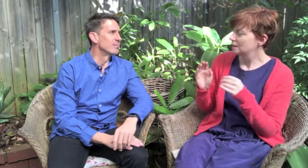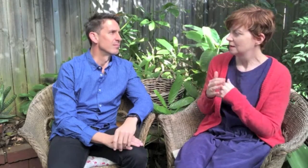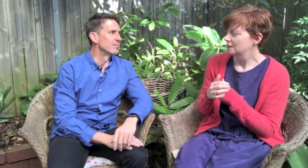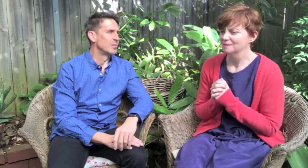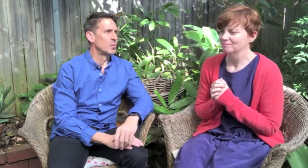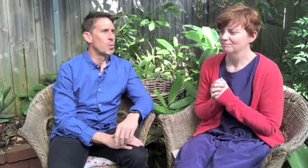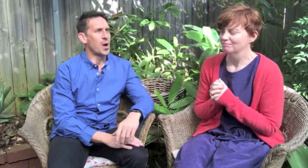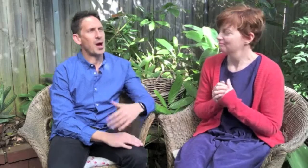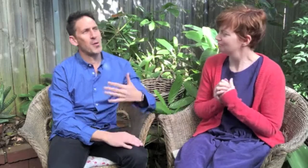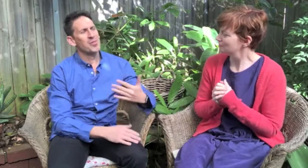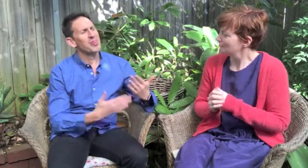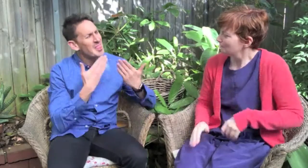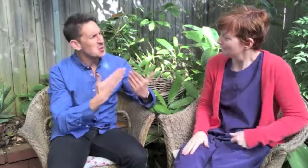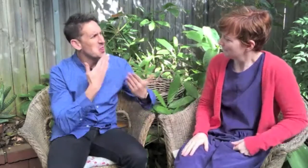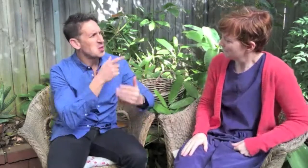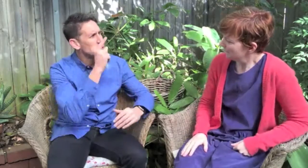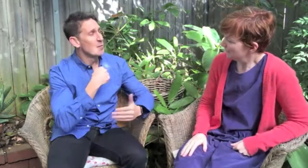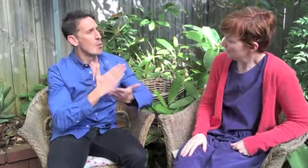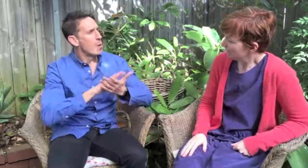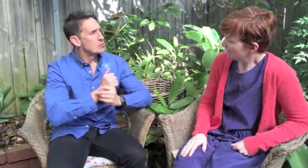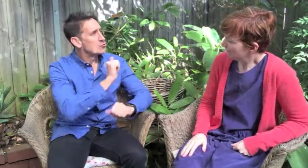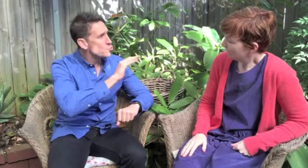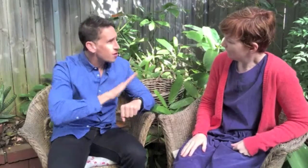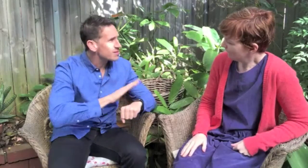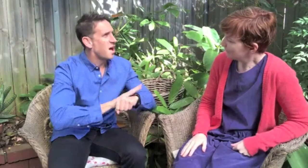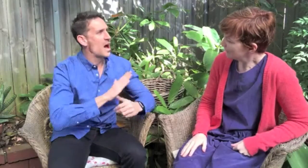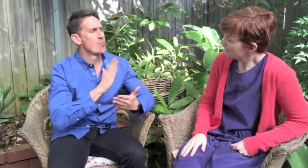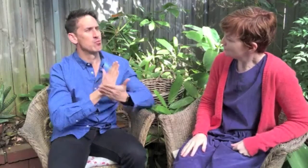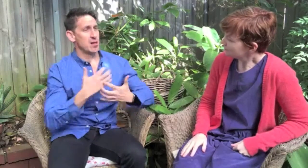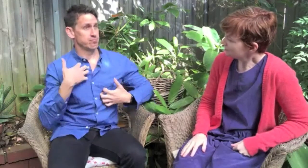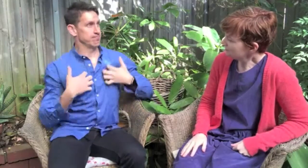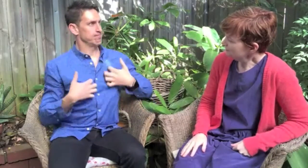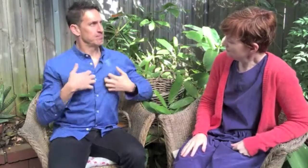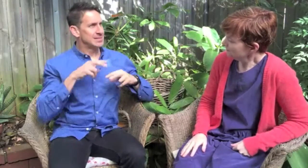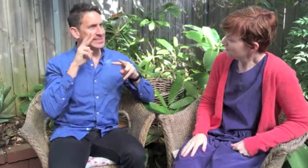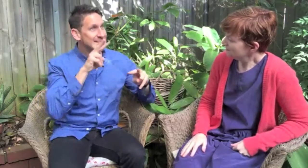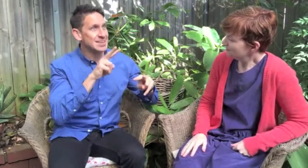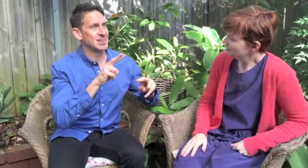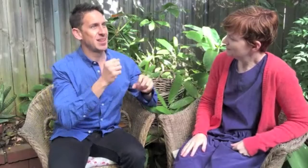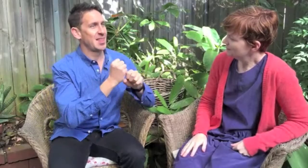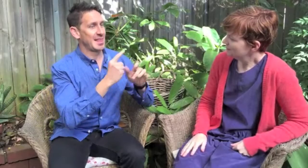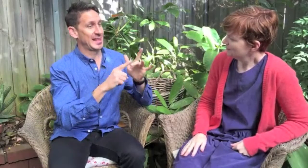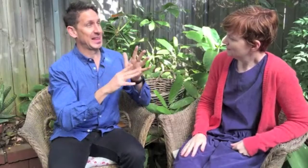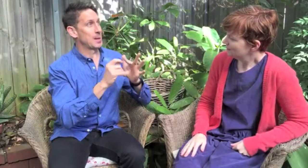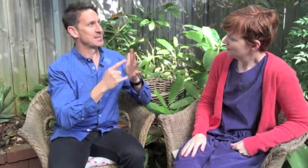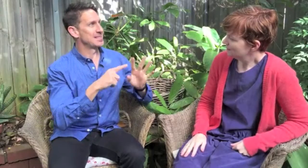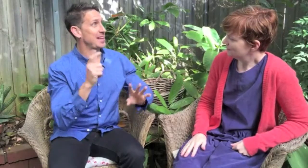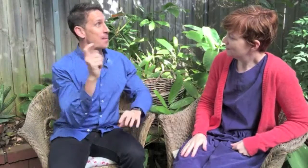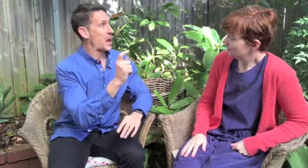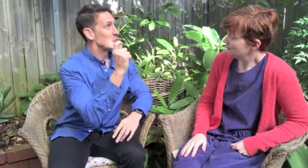people are quite open. Well, thank you. Thank you, Sophia. I really appreciate your time. I'm looking forward